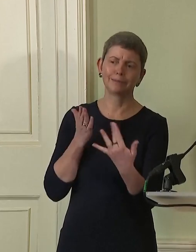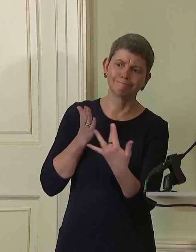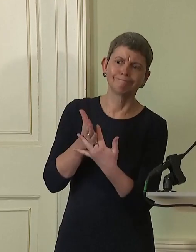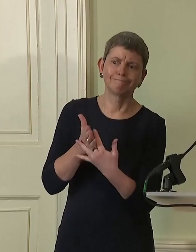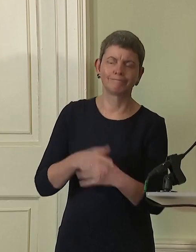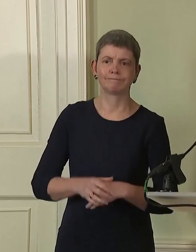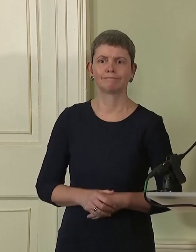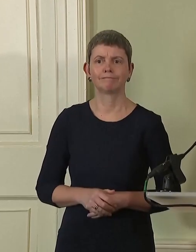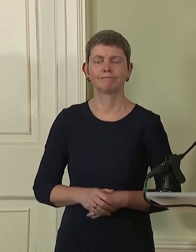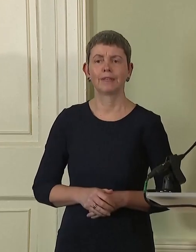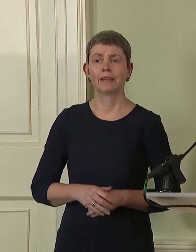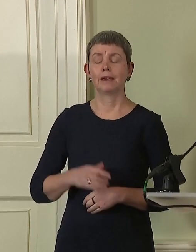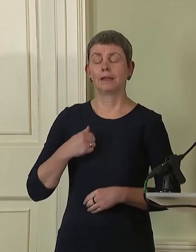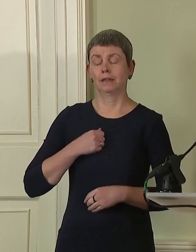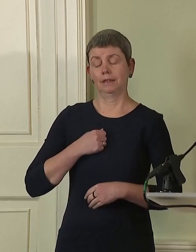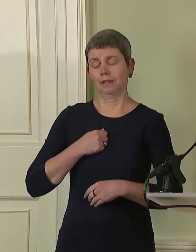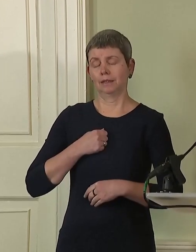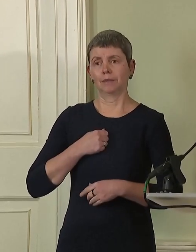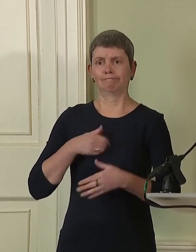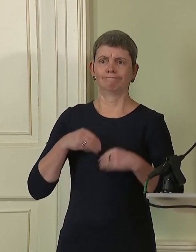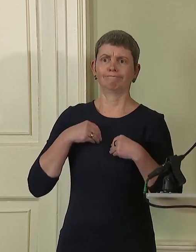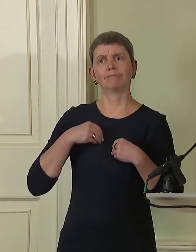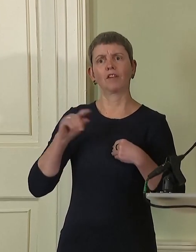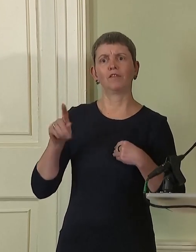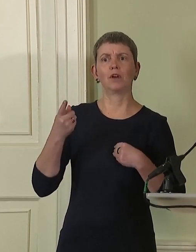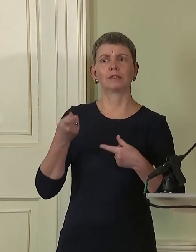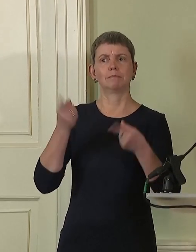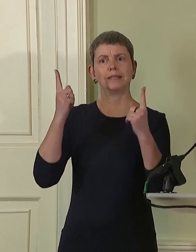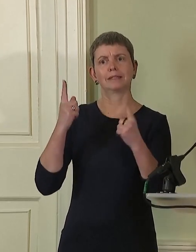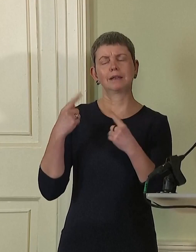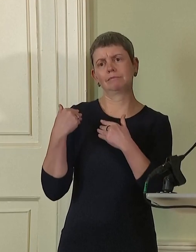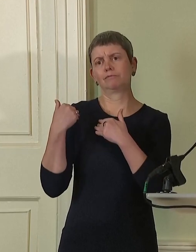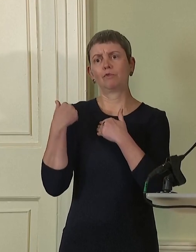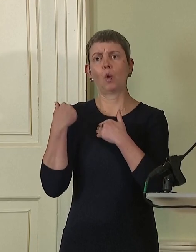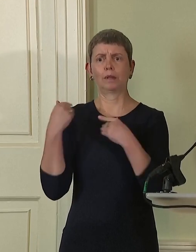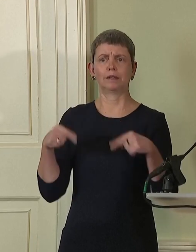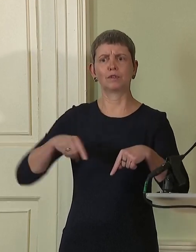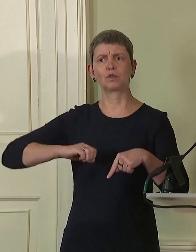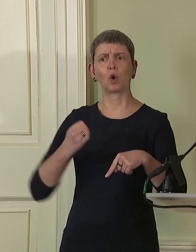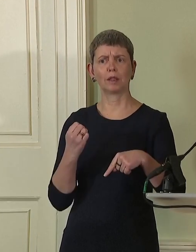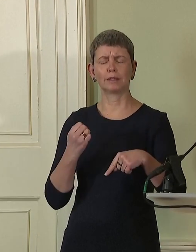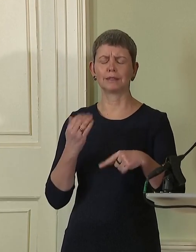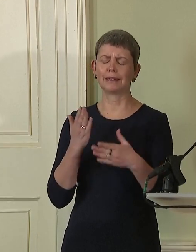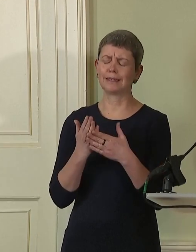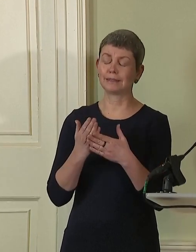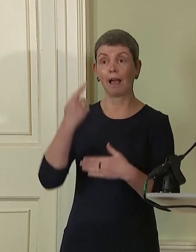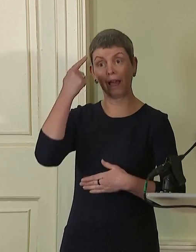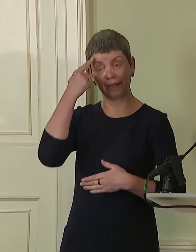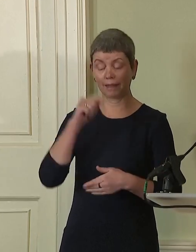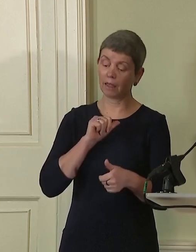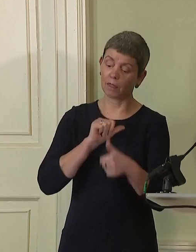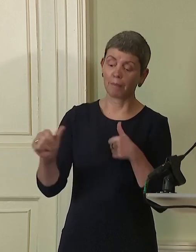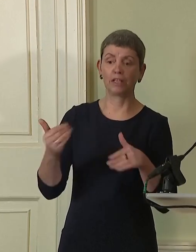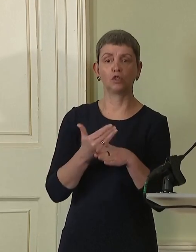Being First Minister of Scotland is, in my admittedly biased opinion, the very best job in